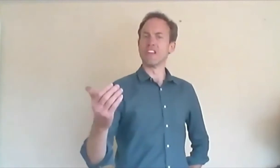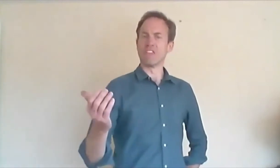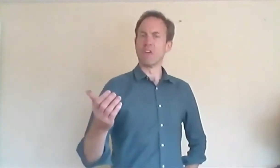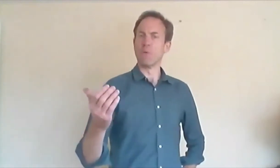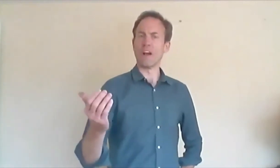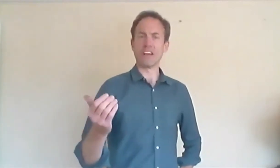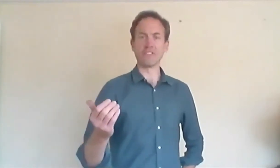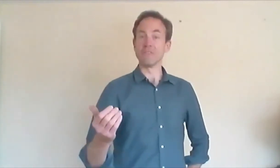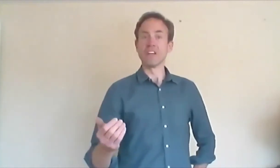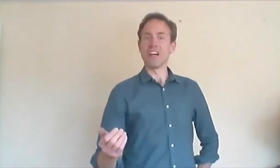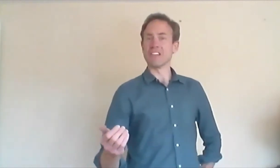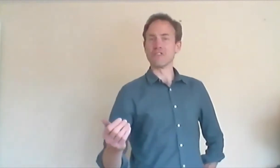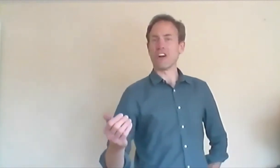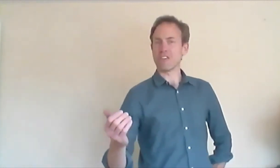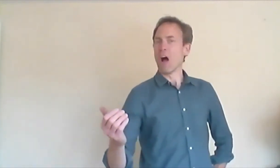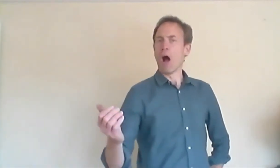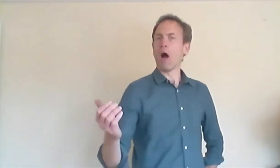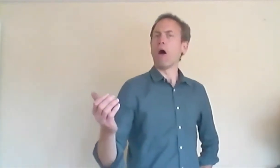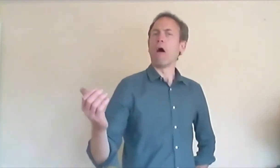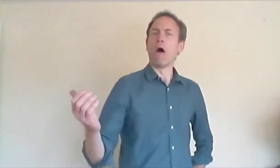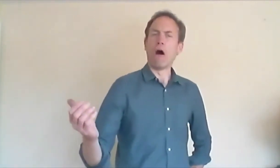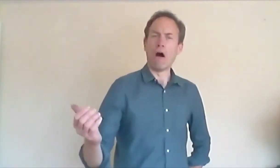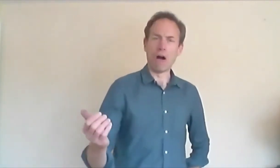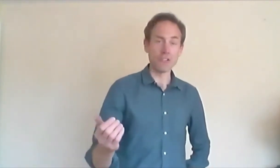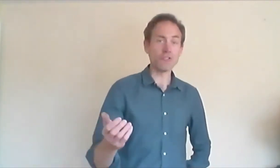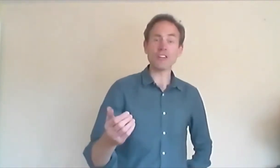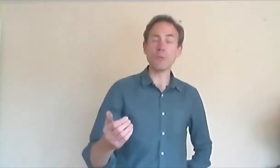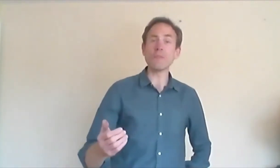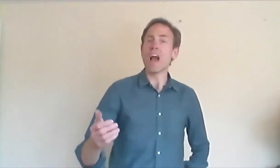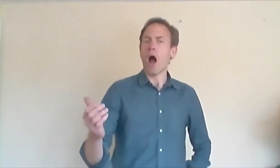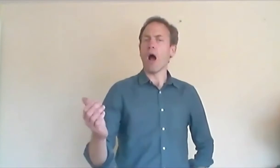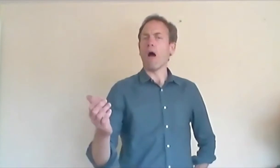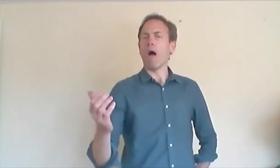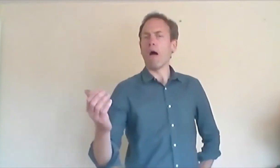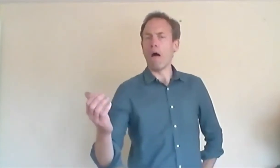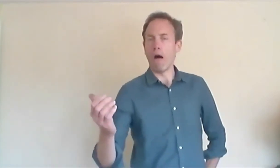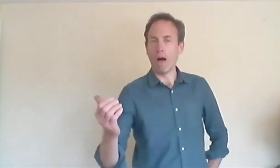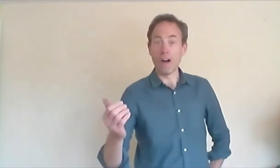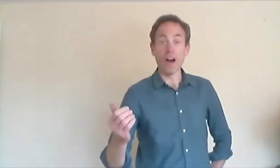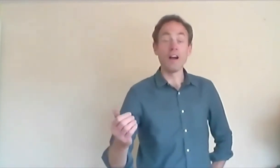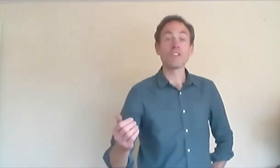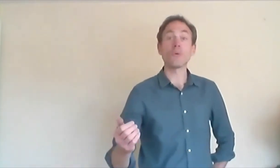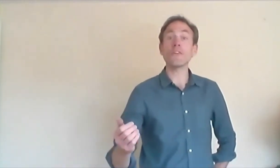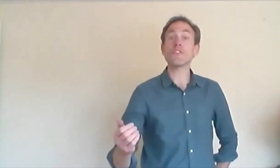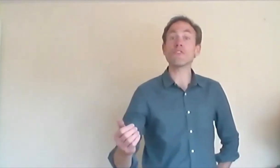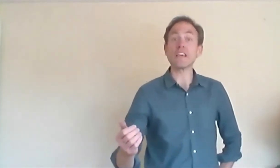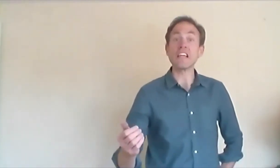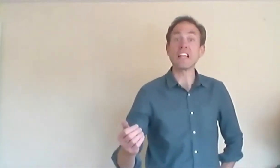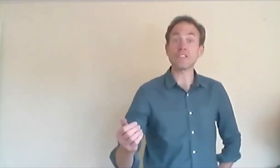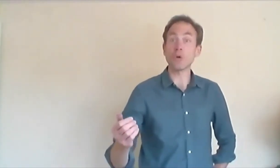little wave, and a little chuckle. Ha, ha, ha, ha. Can you chuckle with me? Ha, ha, ha, ha, ha. After three, let's call